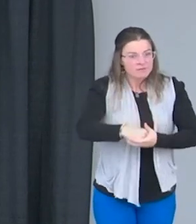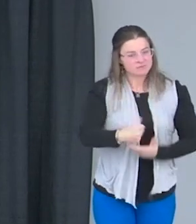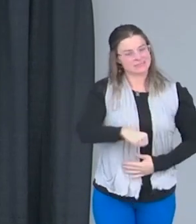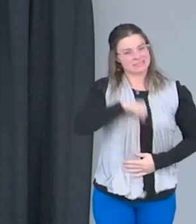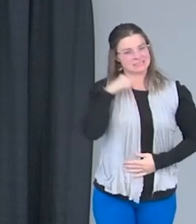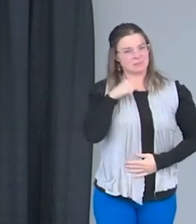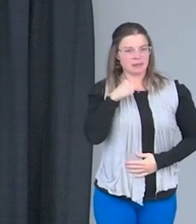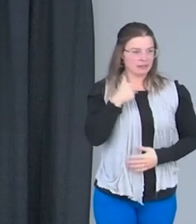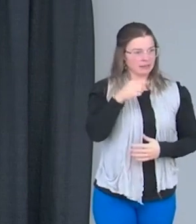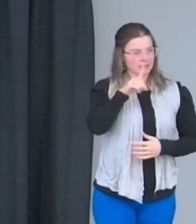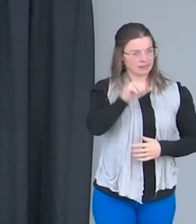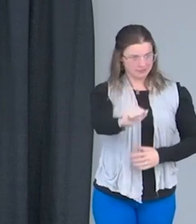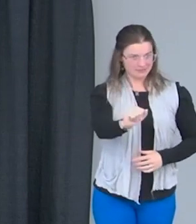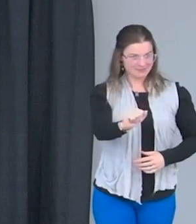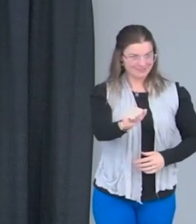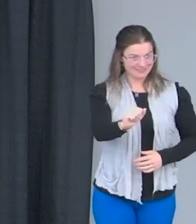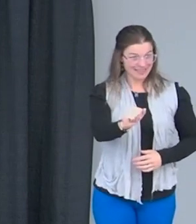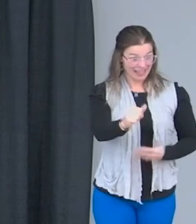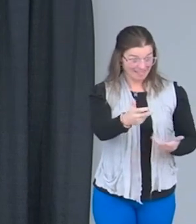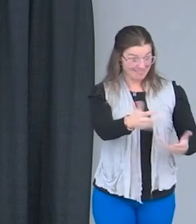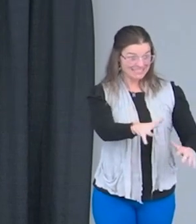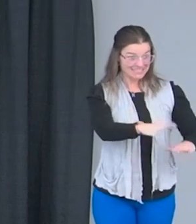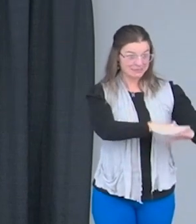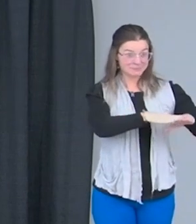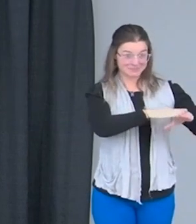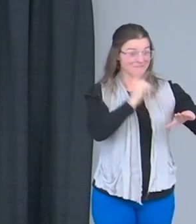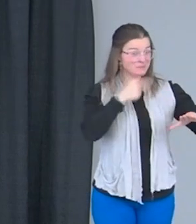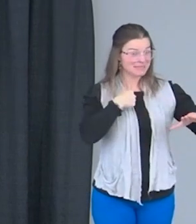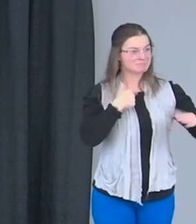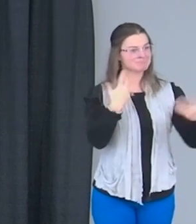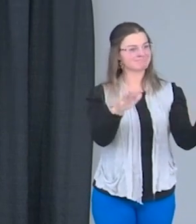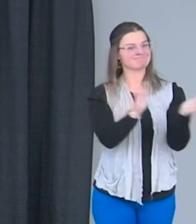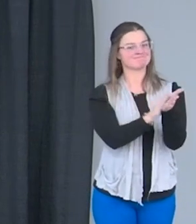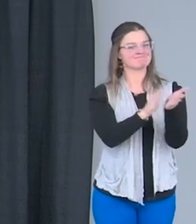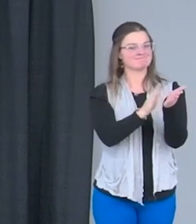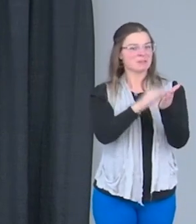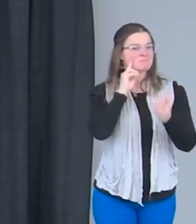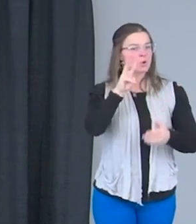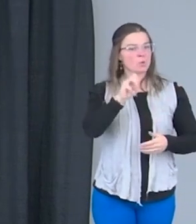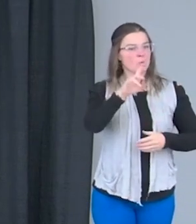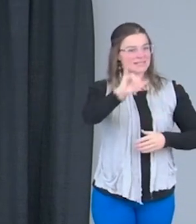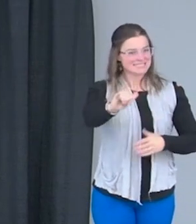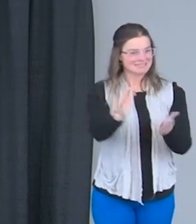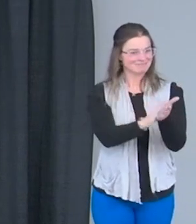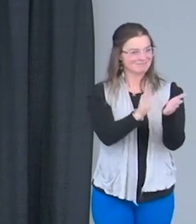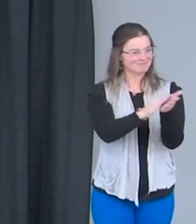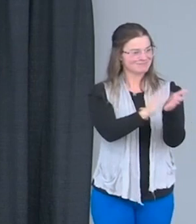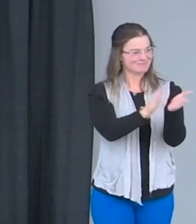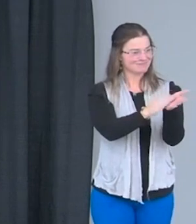that is all I'm going to say. Let's offer Wesley Hamilton a very, very warm welcome.